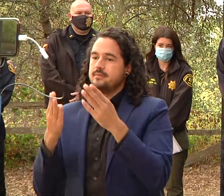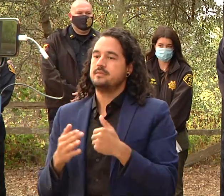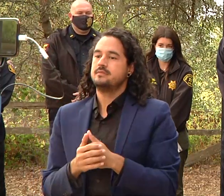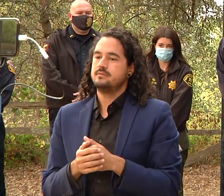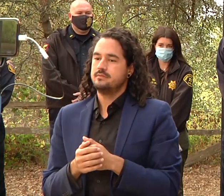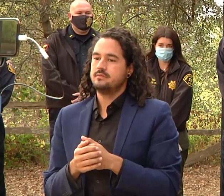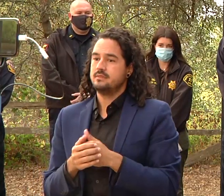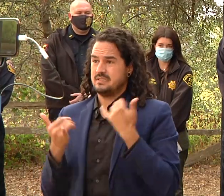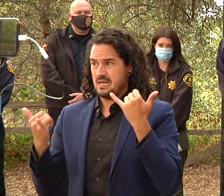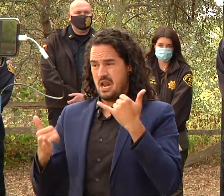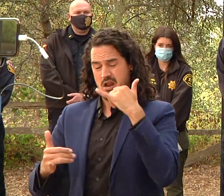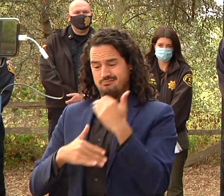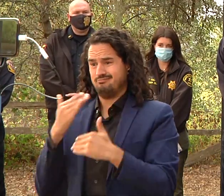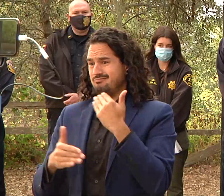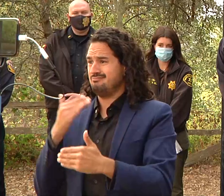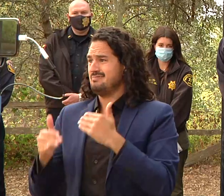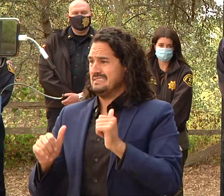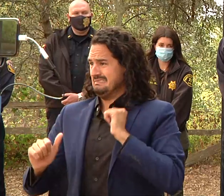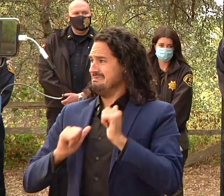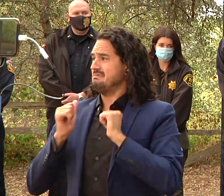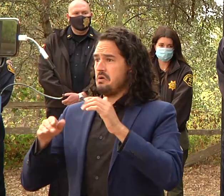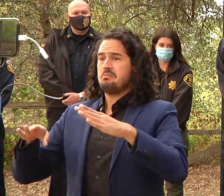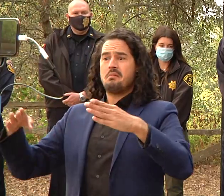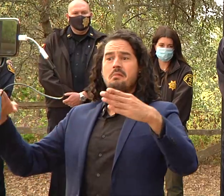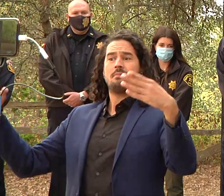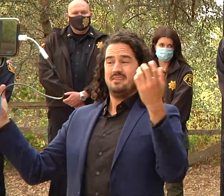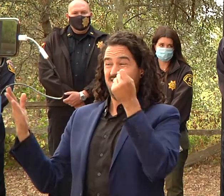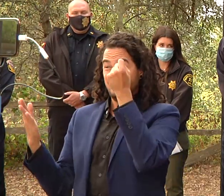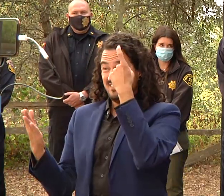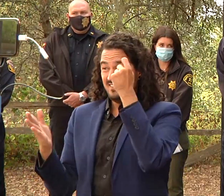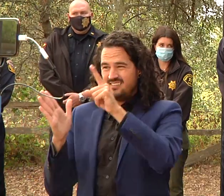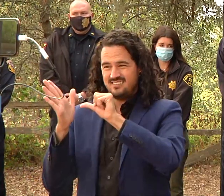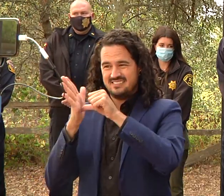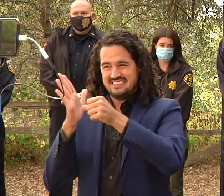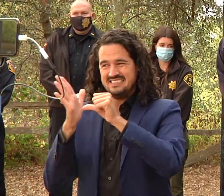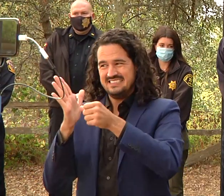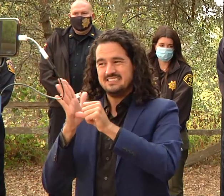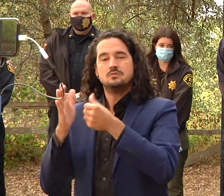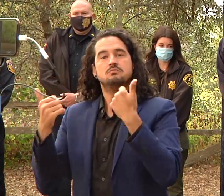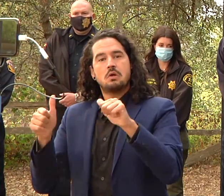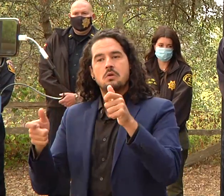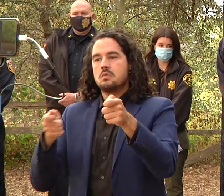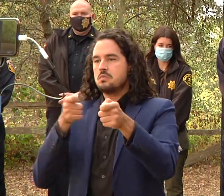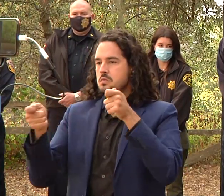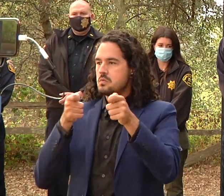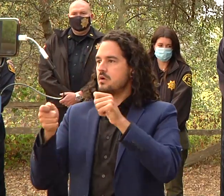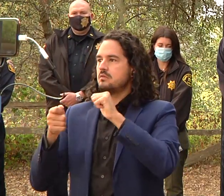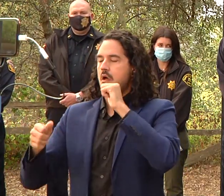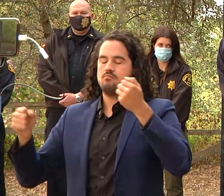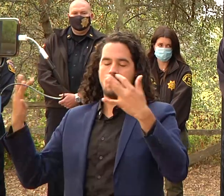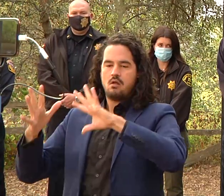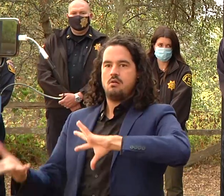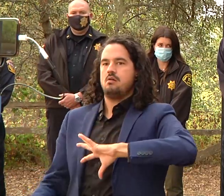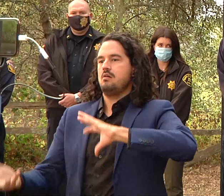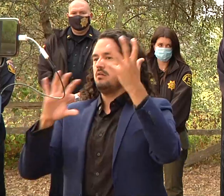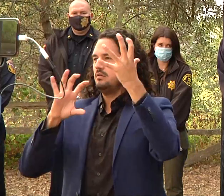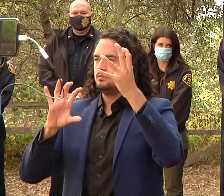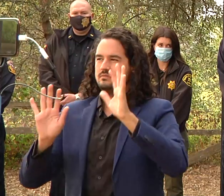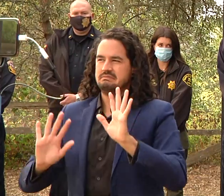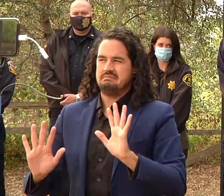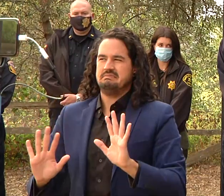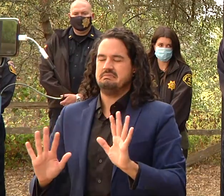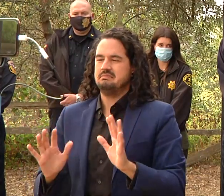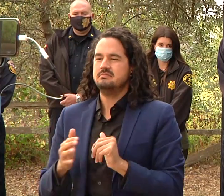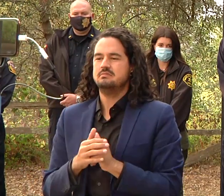we want to do it also in a controlled fashion so it's not chaotic and it is efficient and effective for not only us but also for the